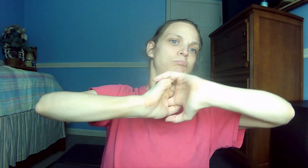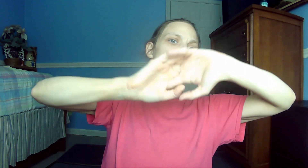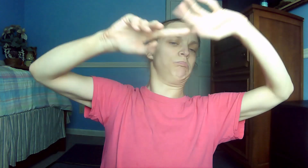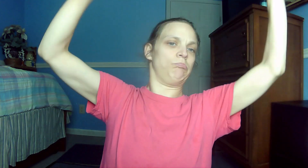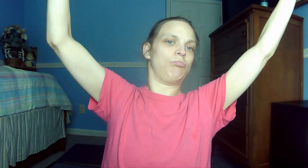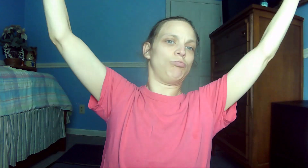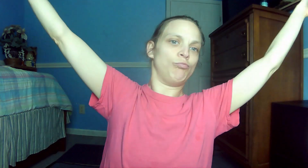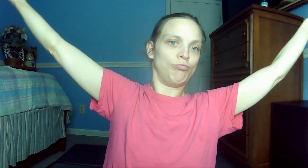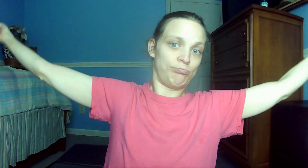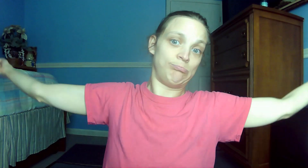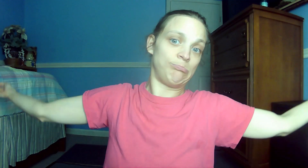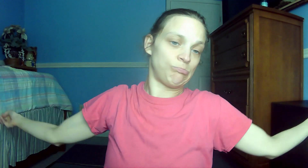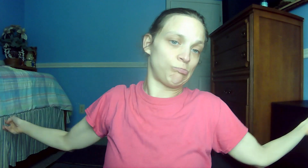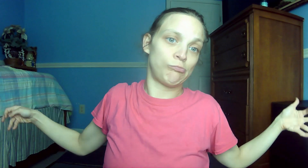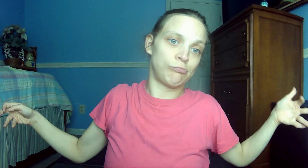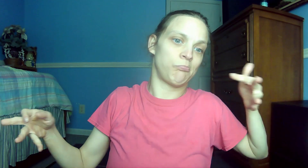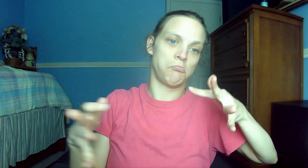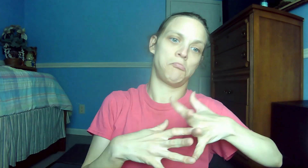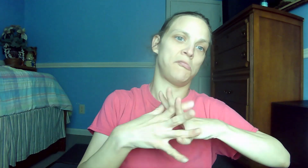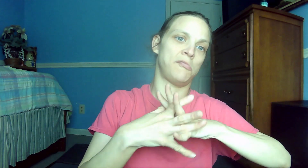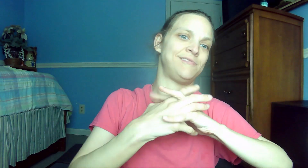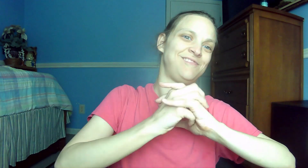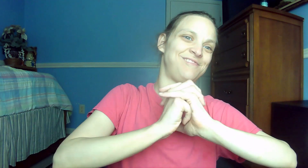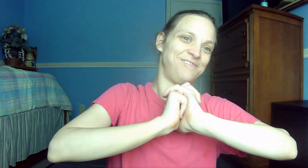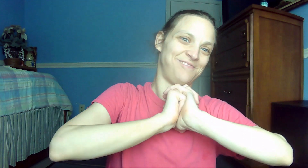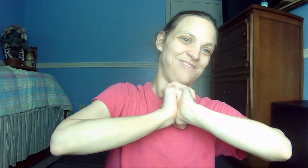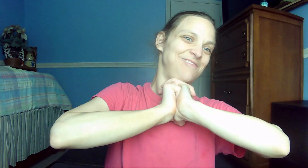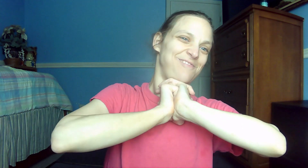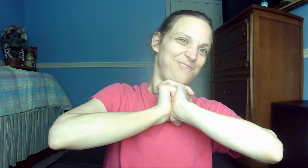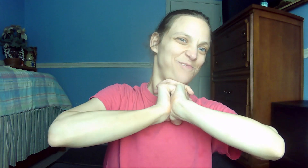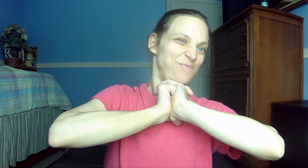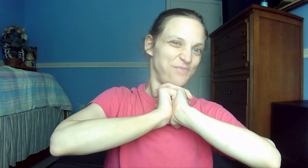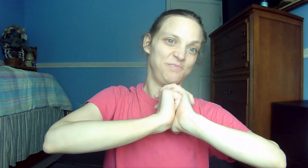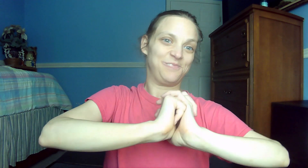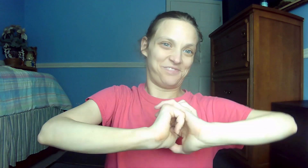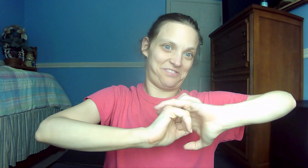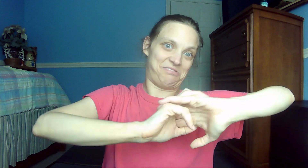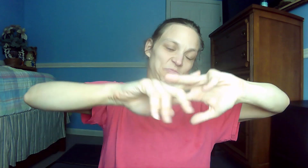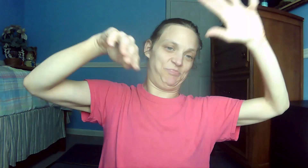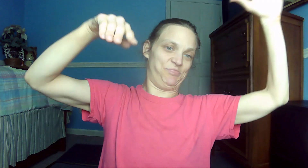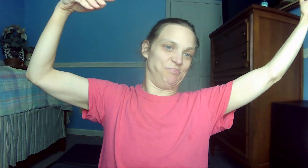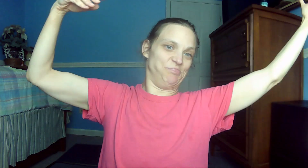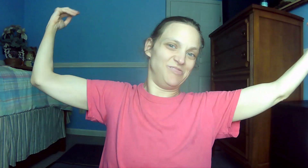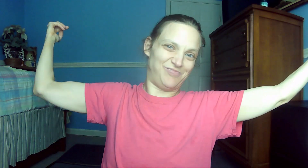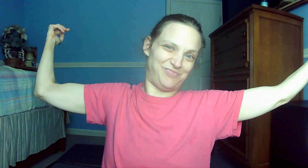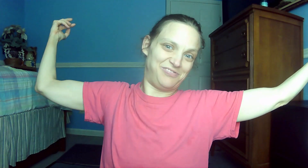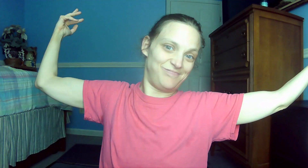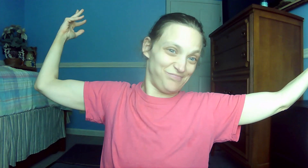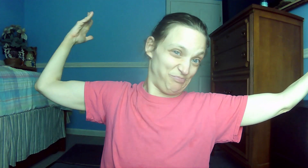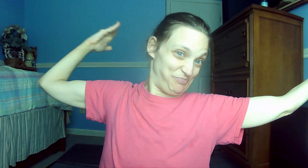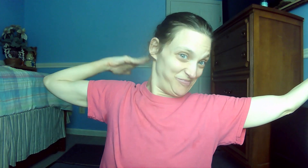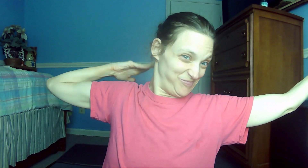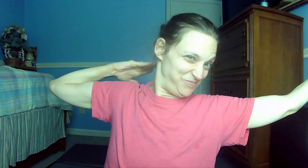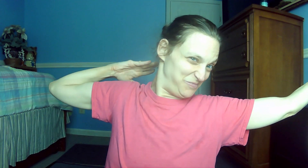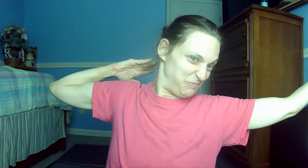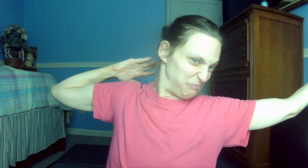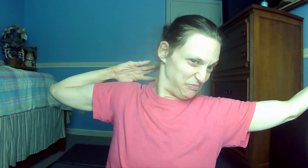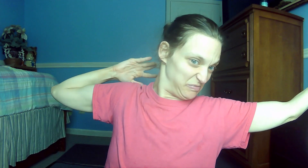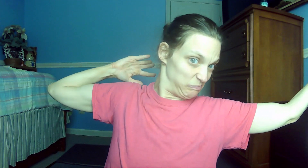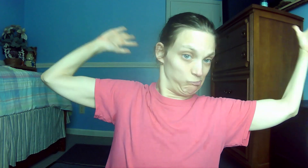created human beings in his own image. In the image of God, he created them. Male and female, he created them.